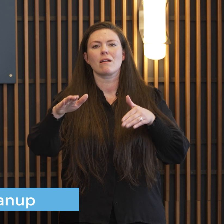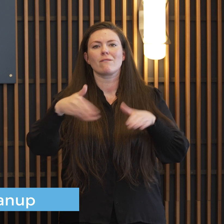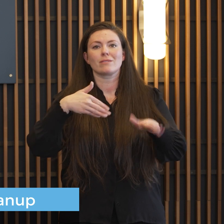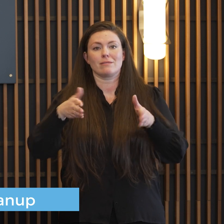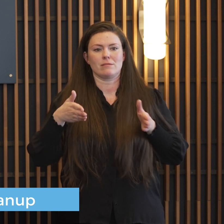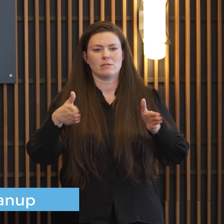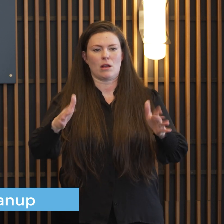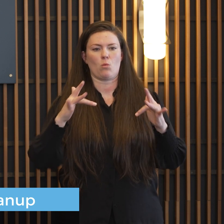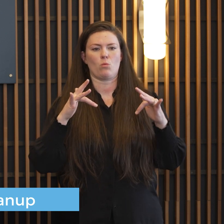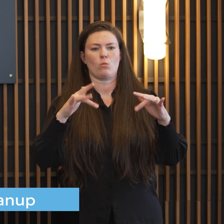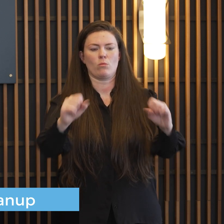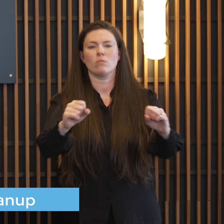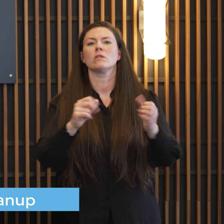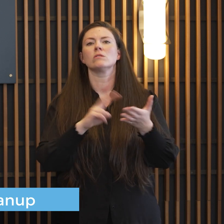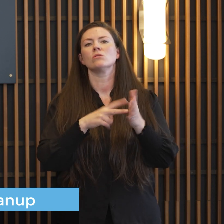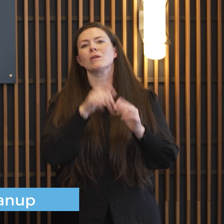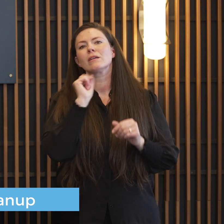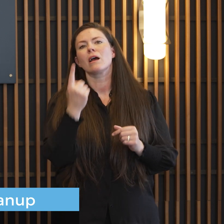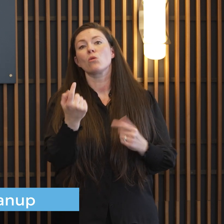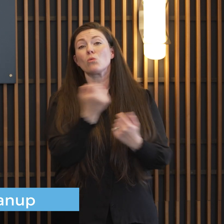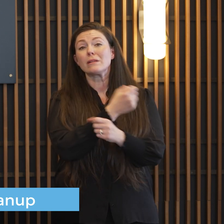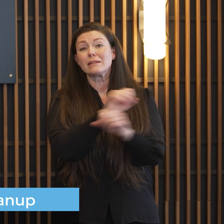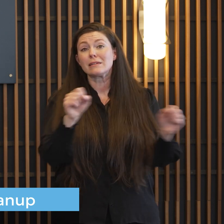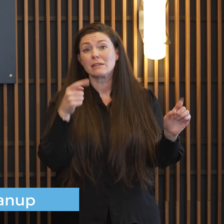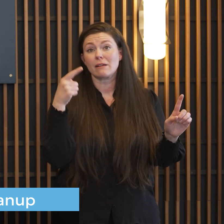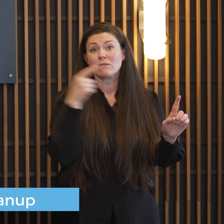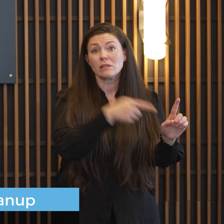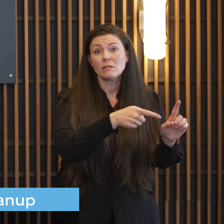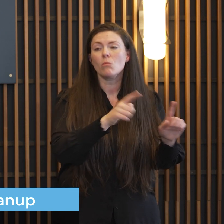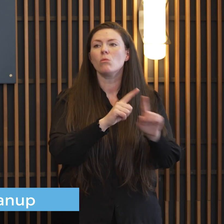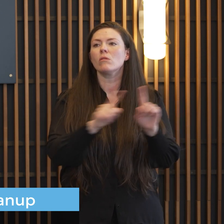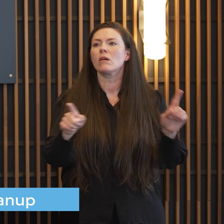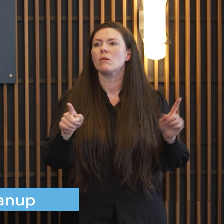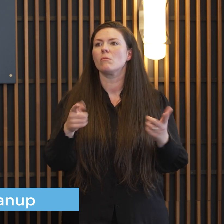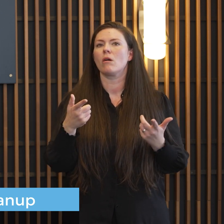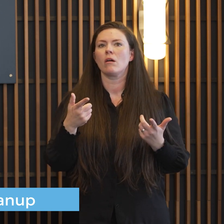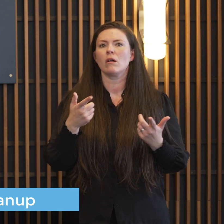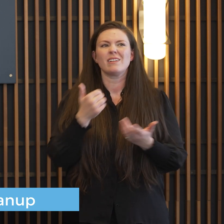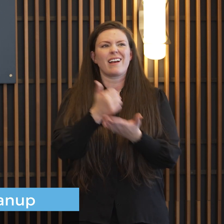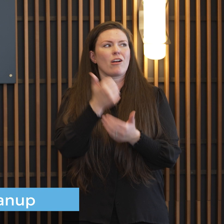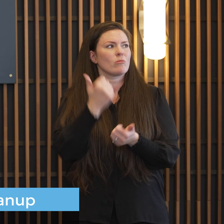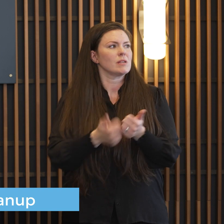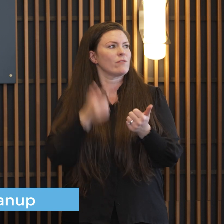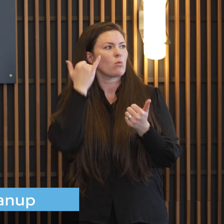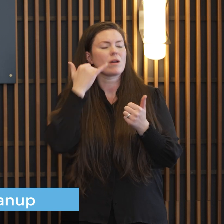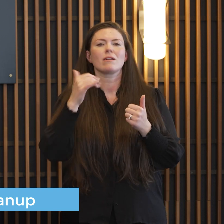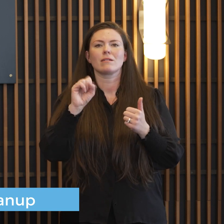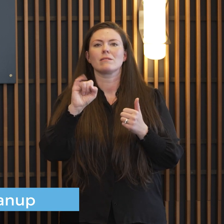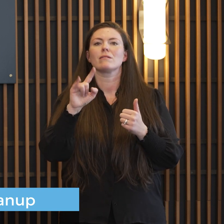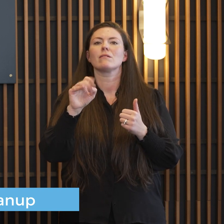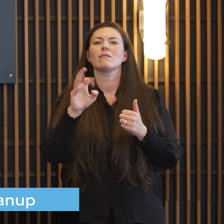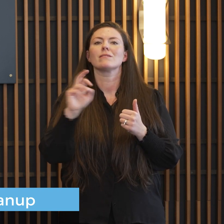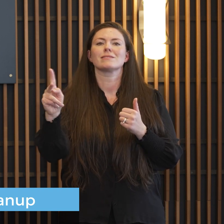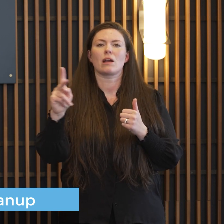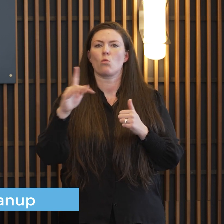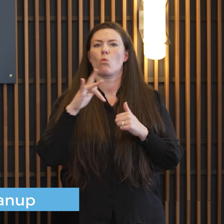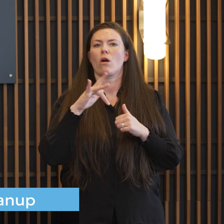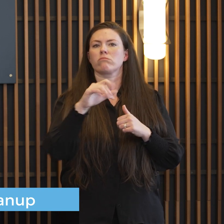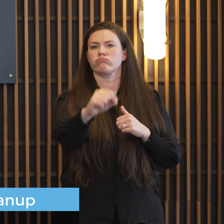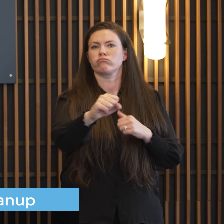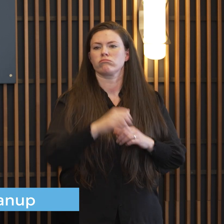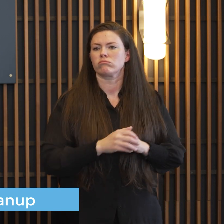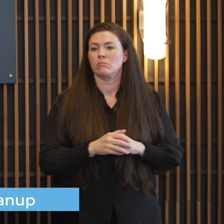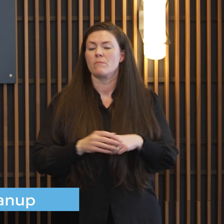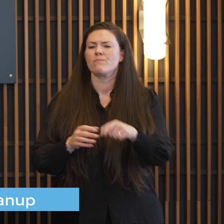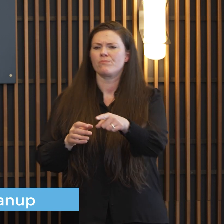on many many levels it's from not just a safety standpoint but just from from uh it helps everybody out if we get those cleared and when streets